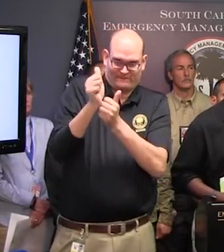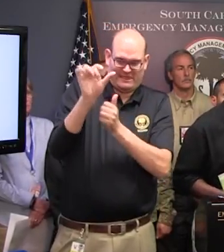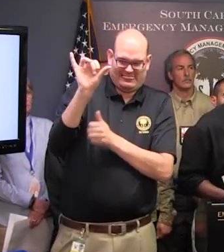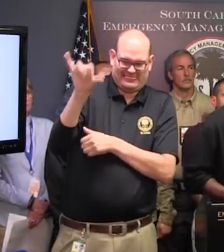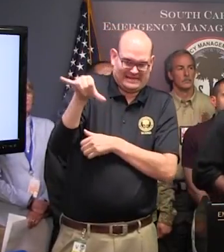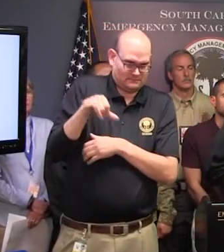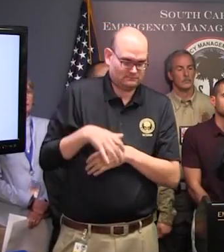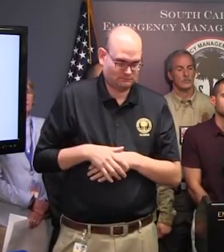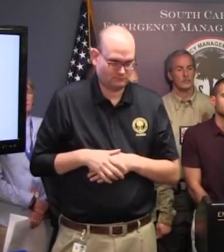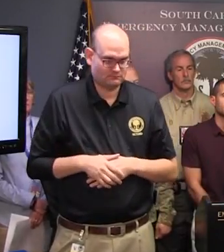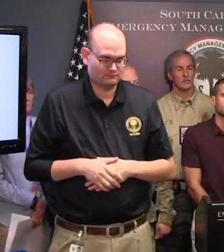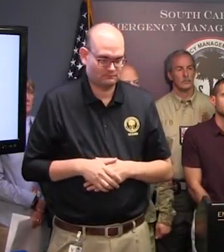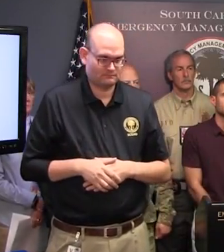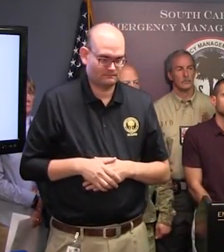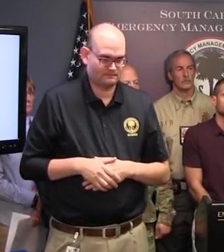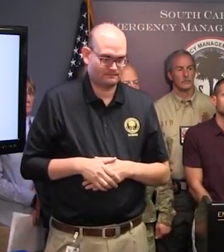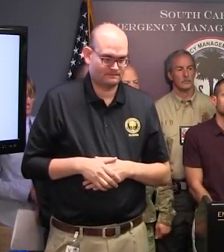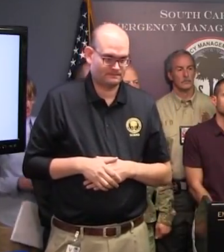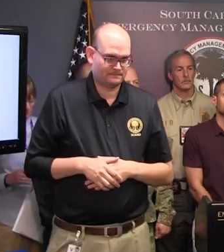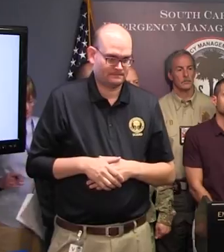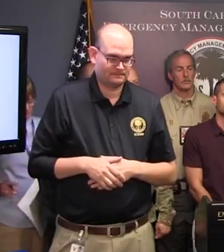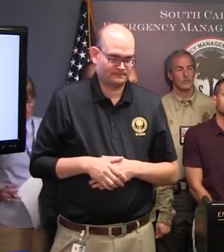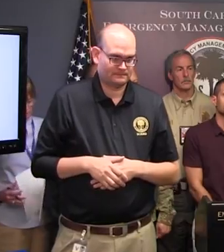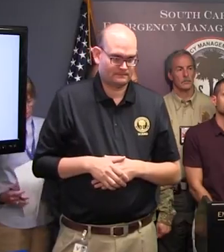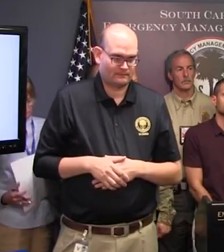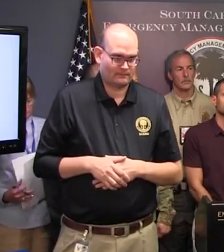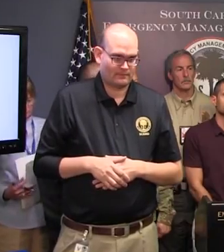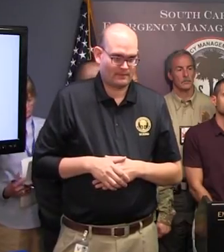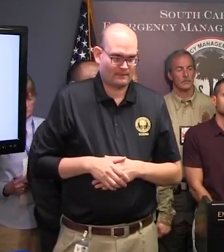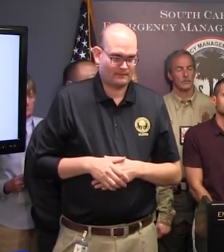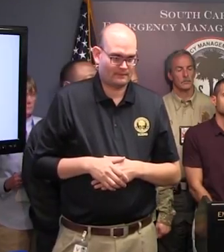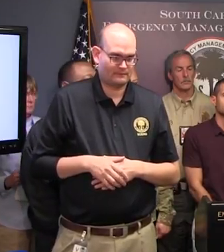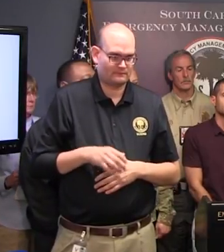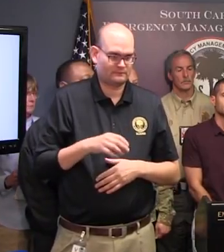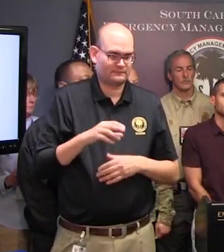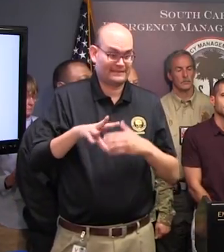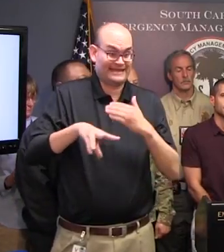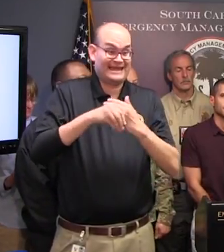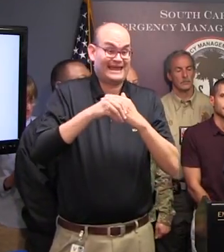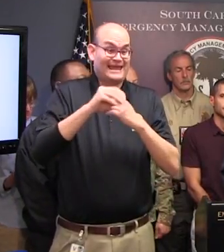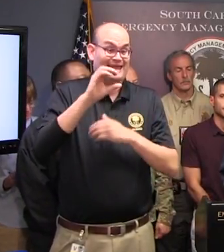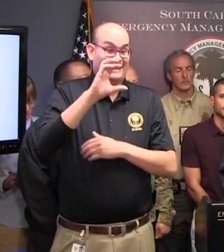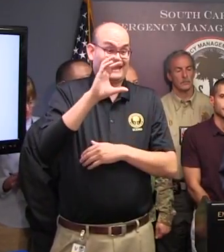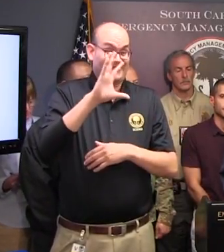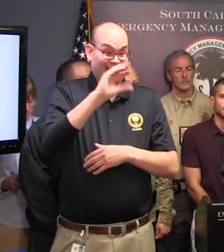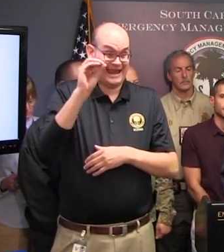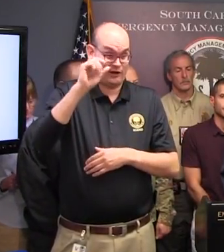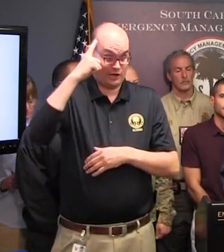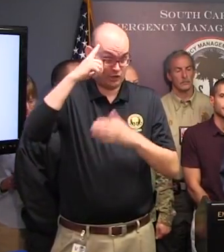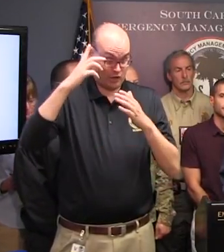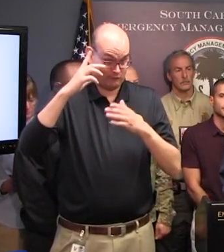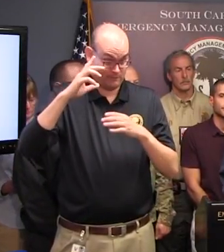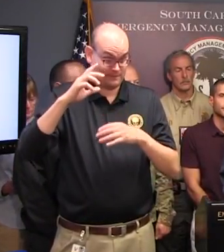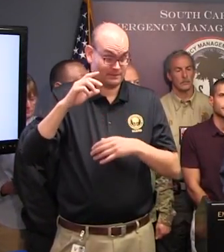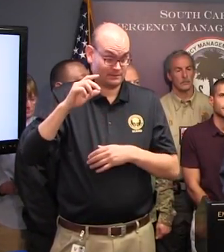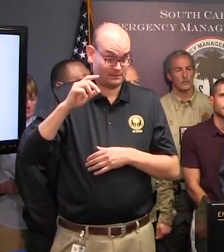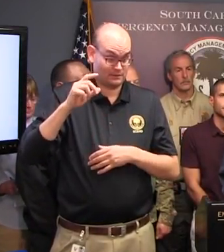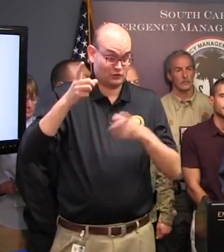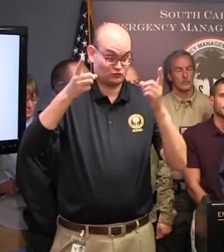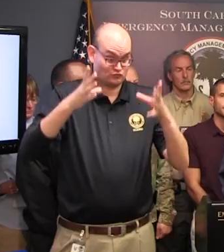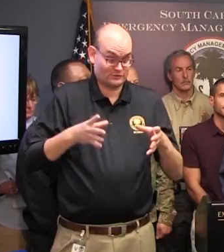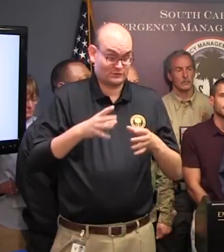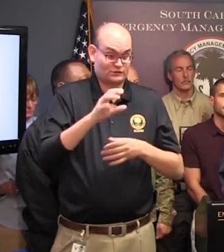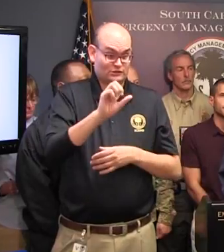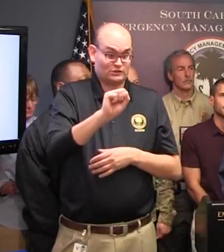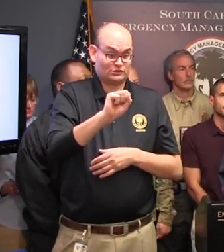Thank you. Thank you very much. And also, for the county governments and others out there, Director Brian Sterling